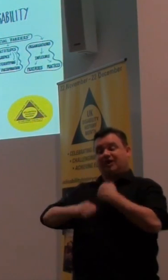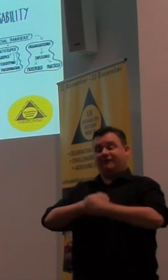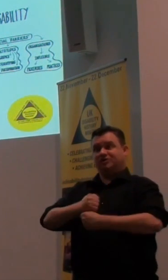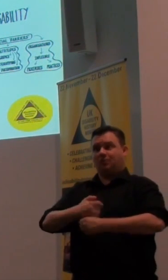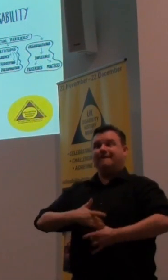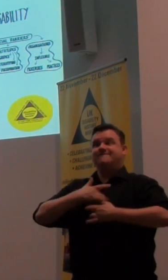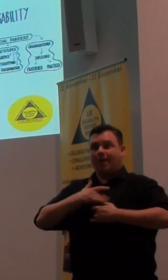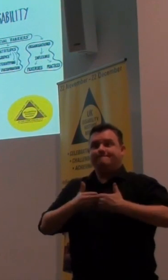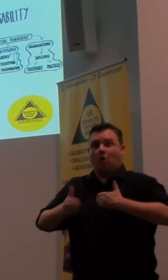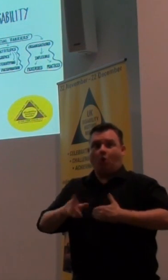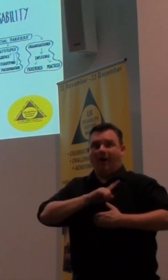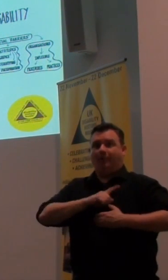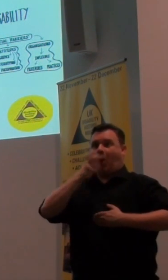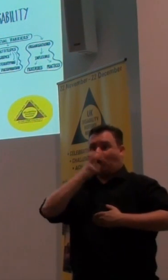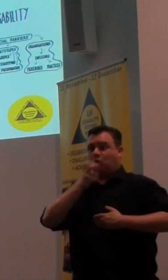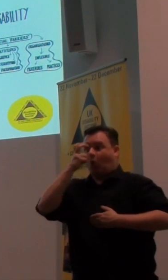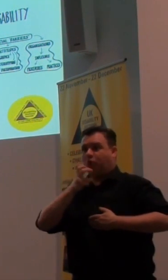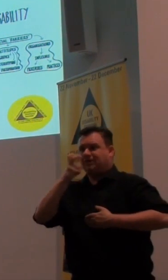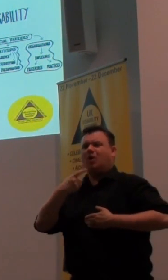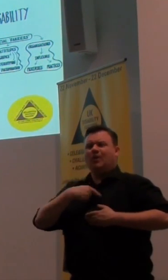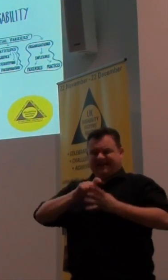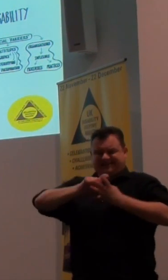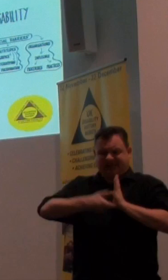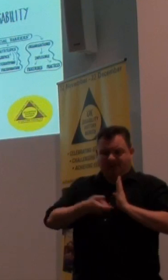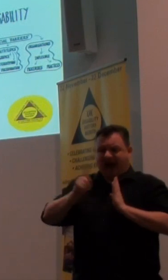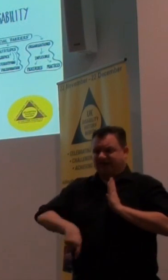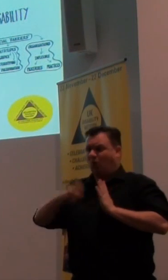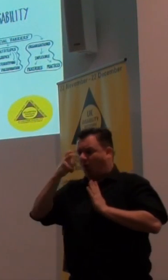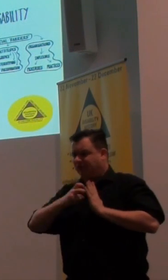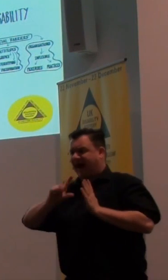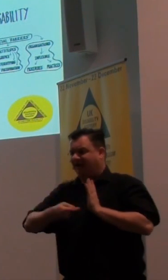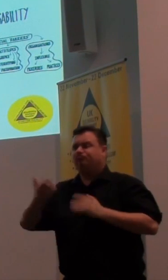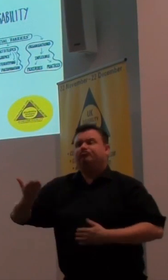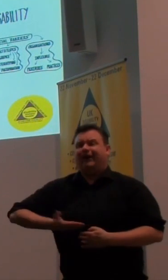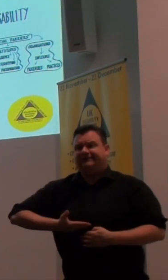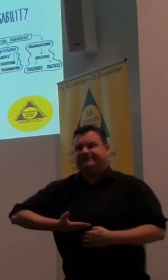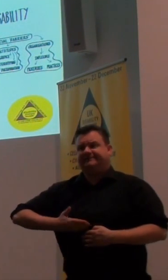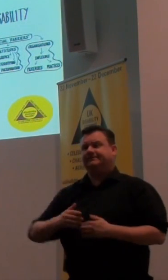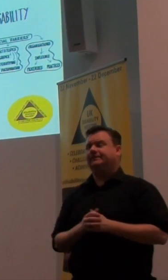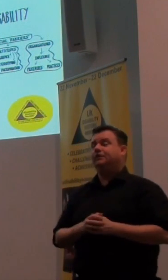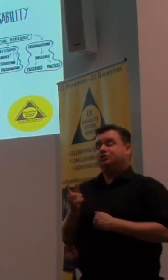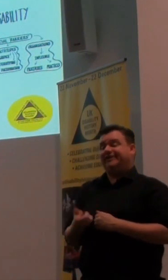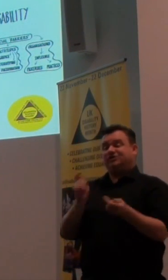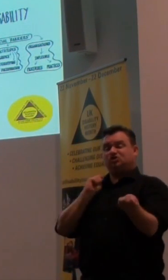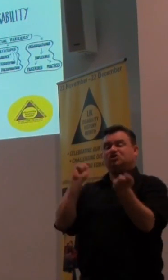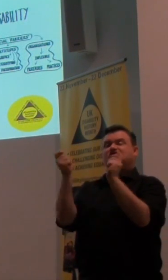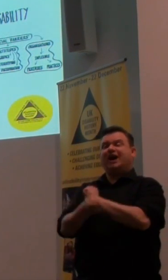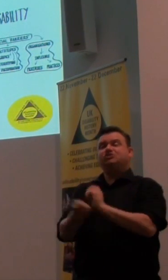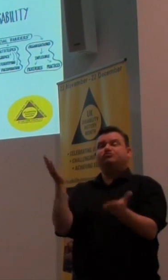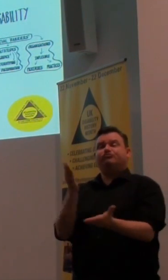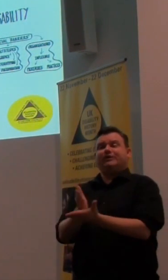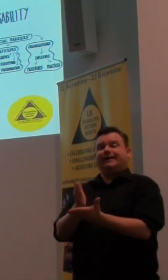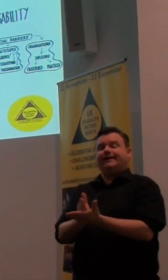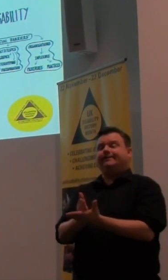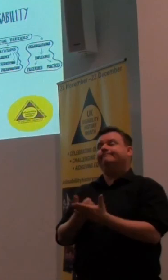older. They'll no, we are disabled people and we are old people and we have rights. So, this change, really, which we